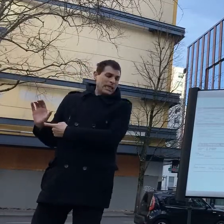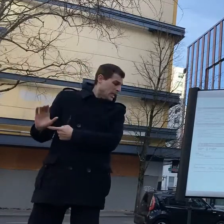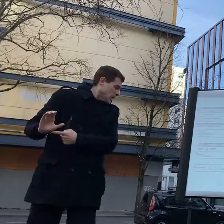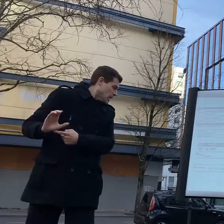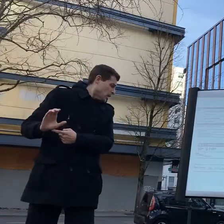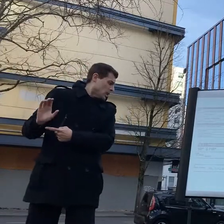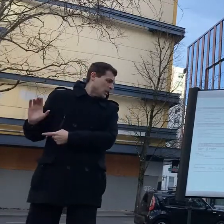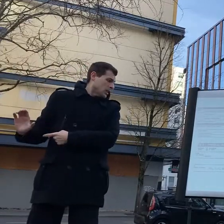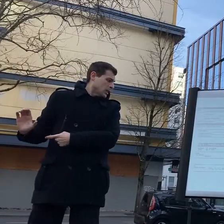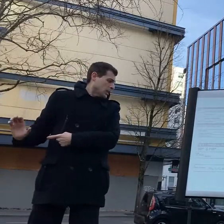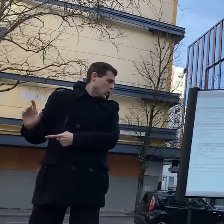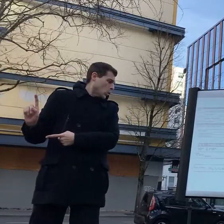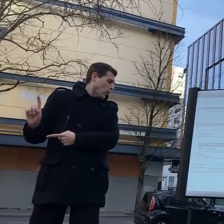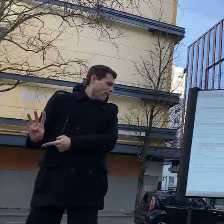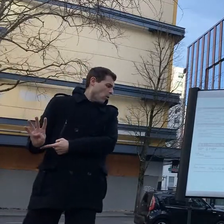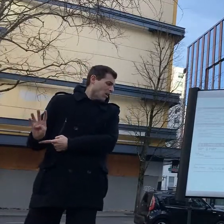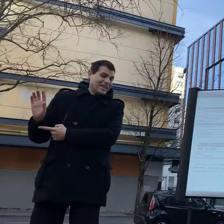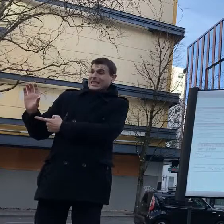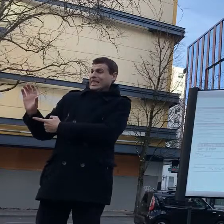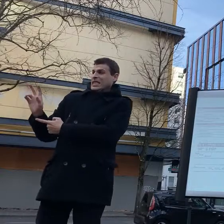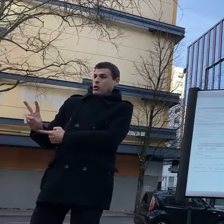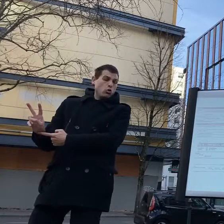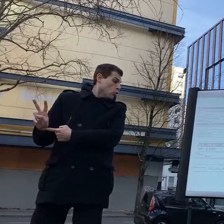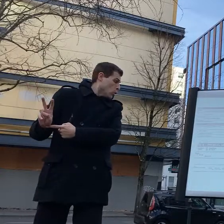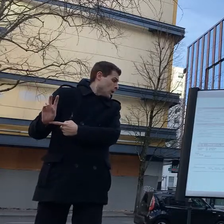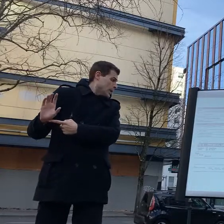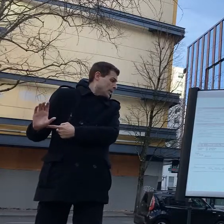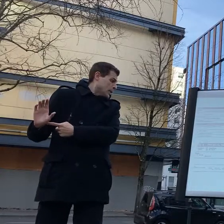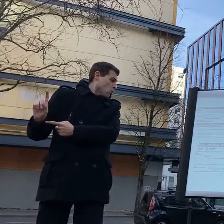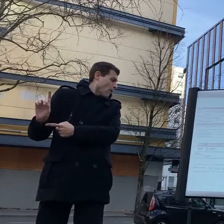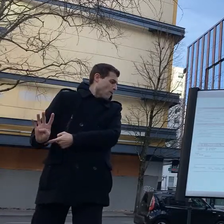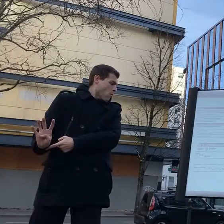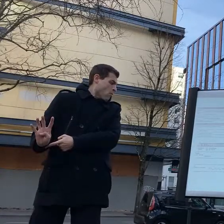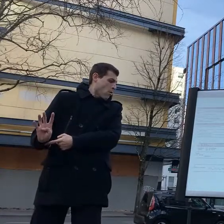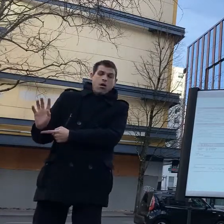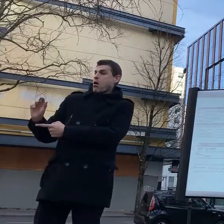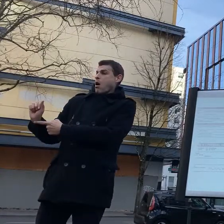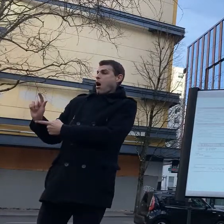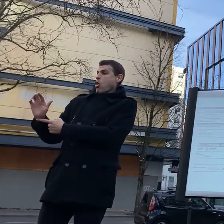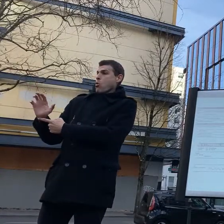found off the wayback machine same thing it got the same information great